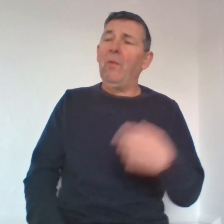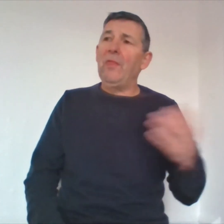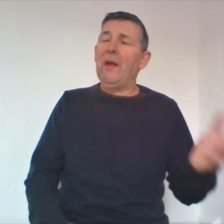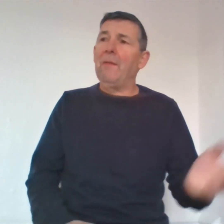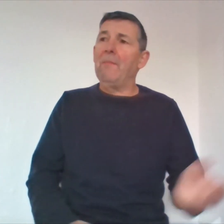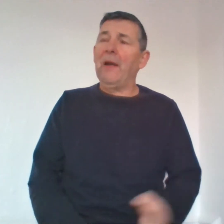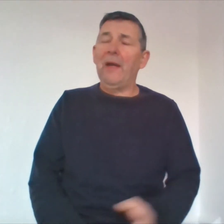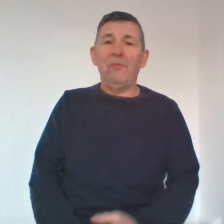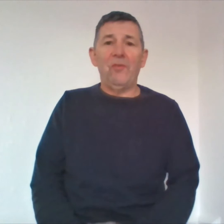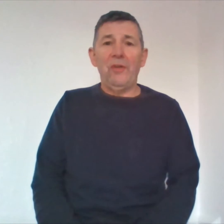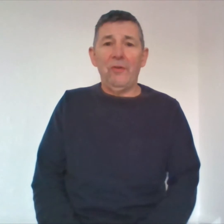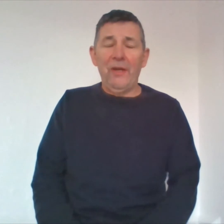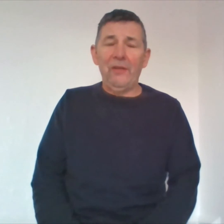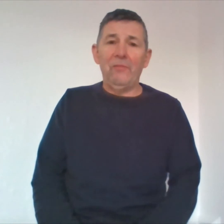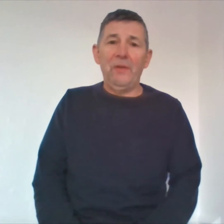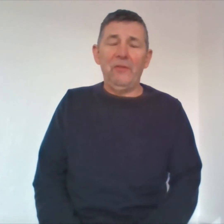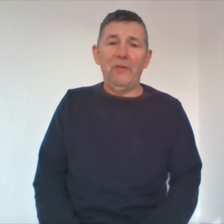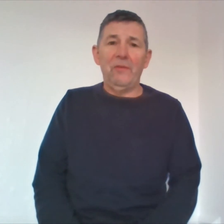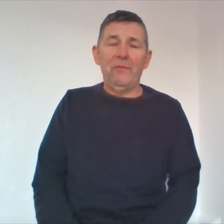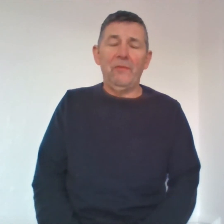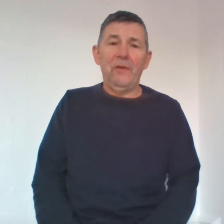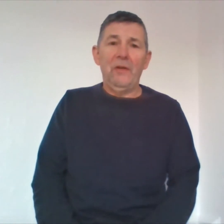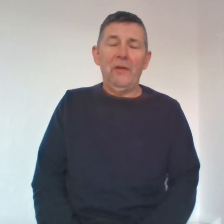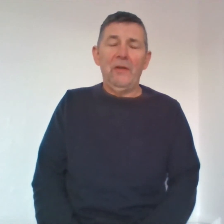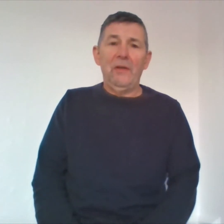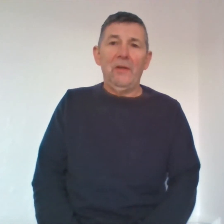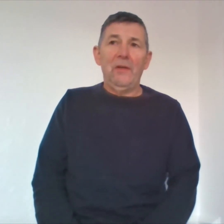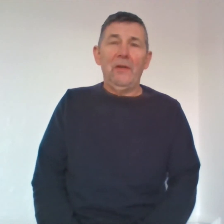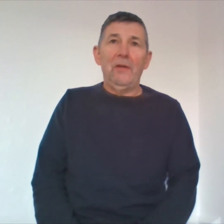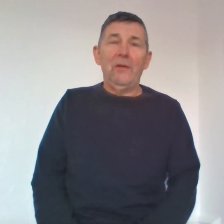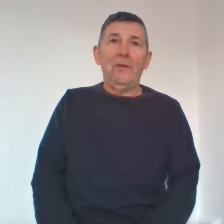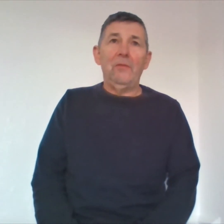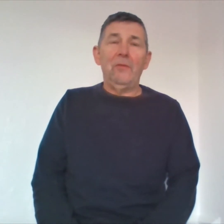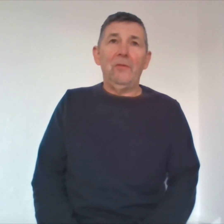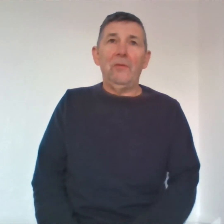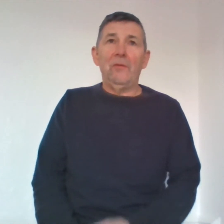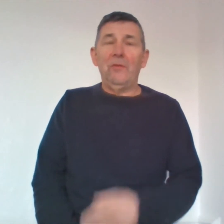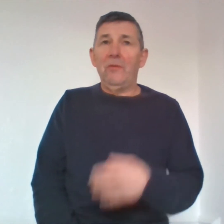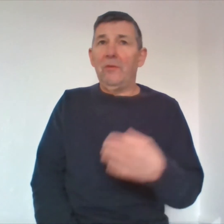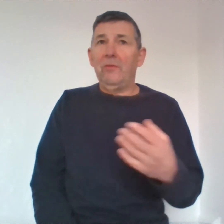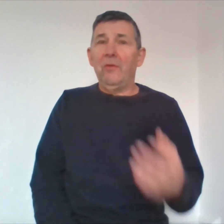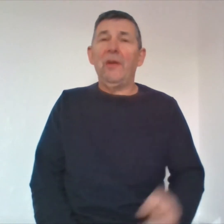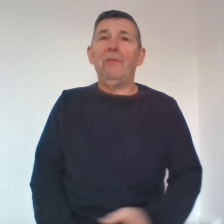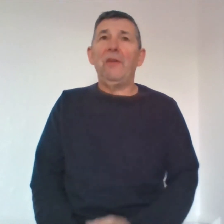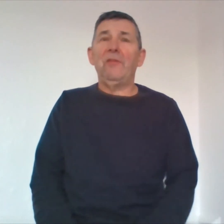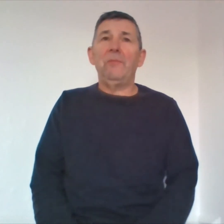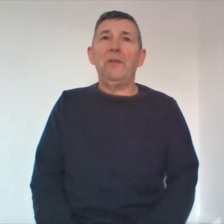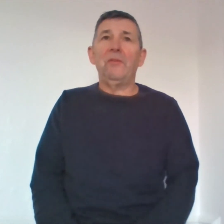one they come back i'm sorry you're not experienced enough you you you you don't have the experience